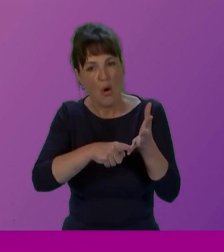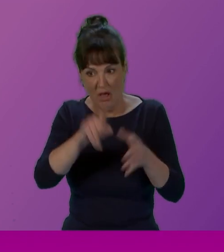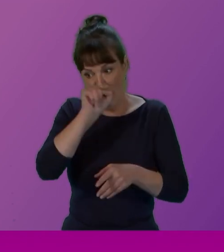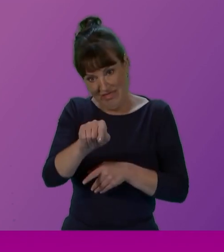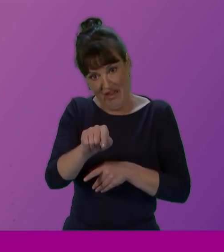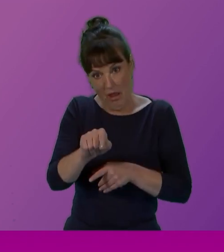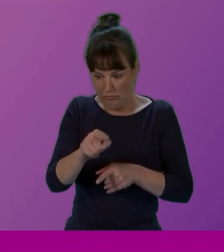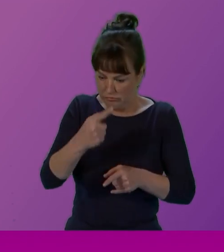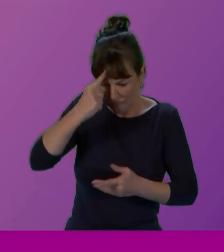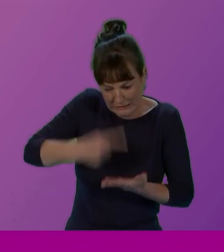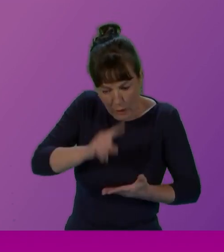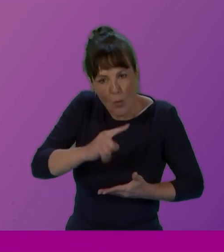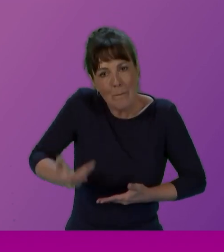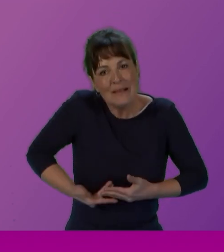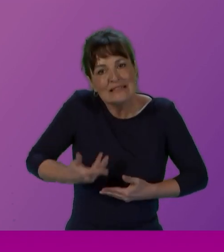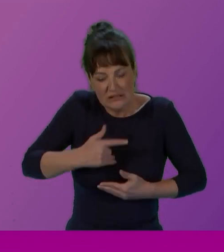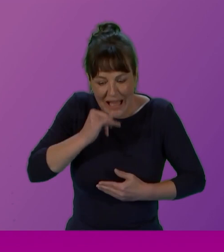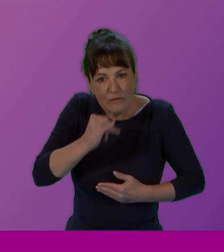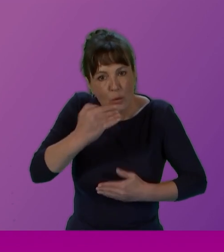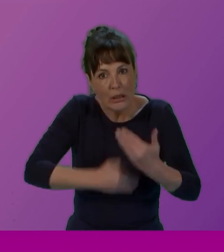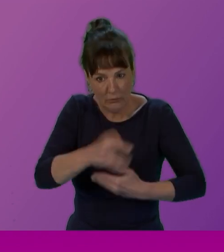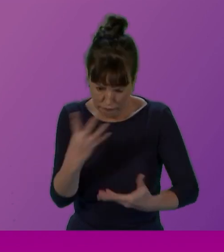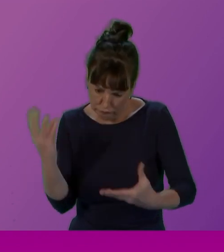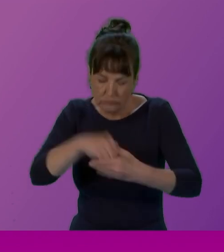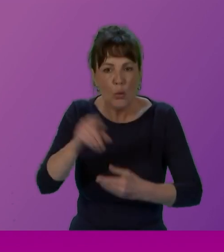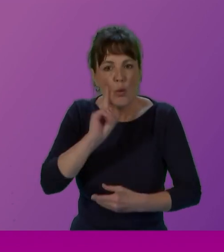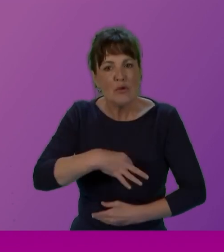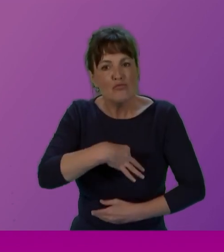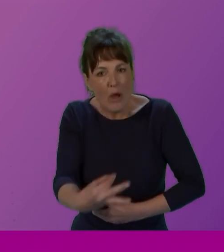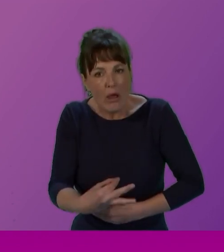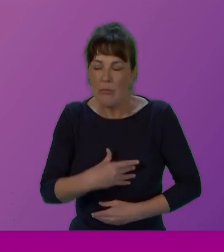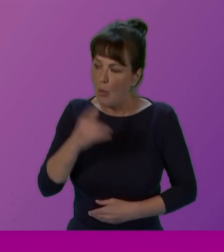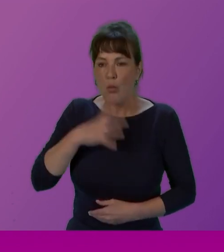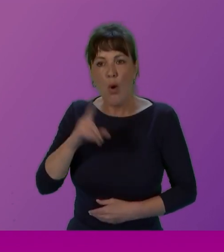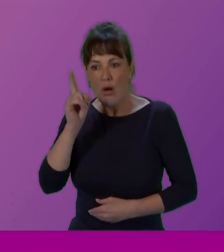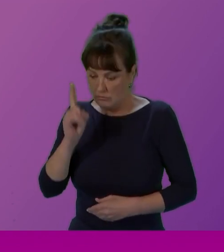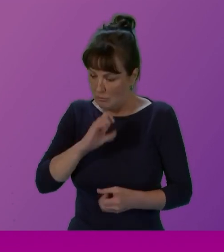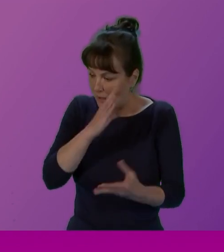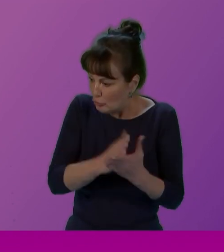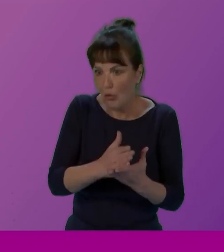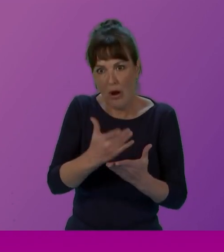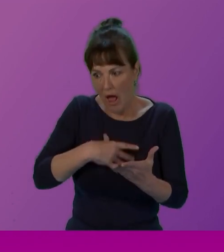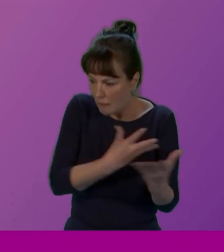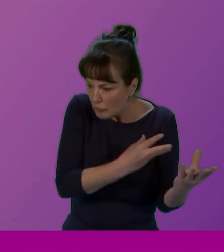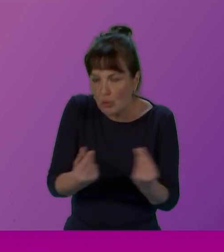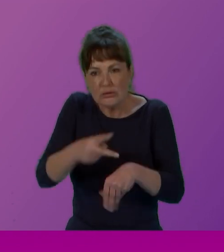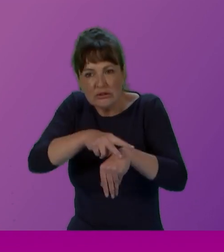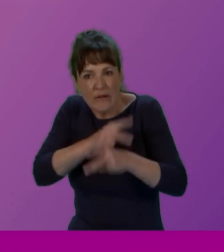week, the Parliament corporate body, which makes sure that we have the resources to run the Parliament and looks after staff too.